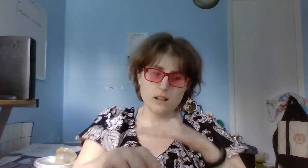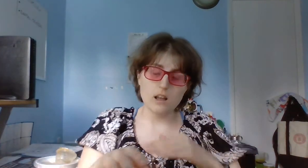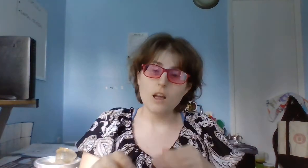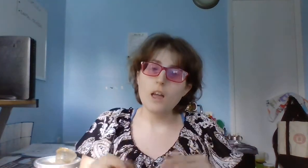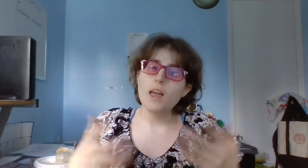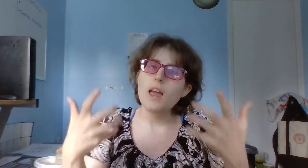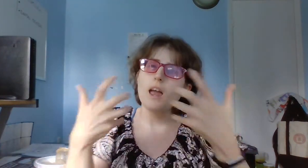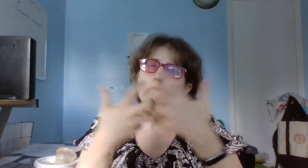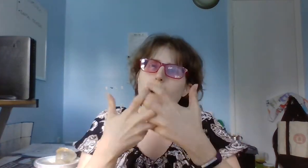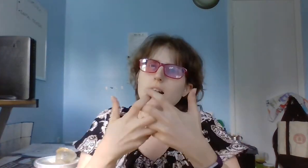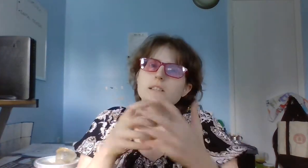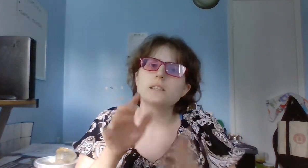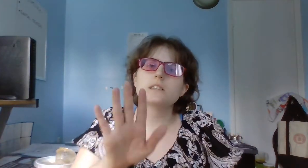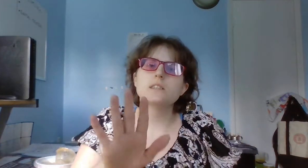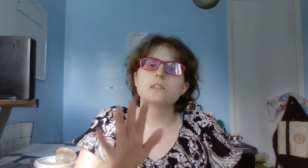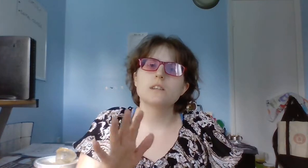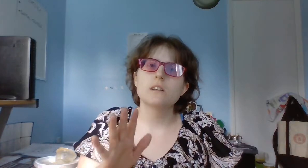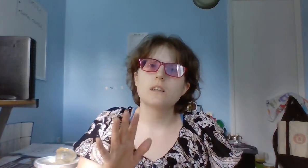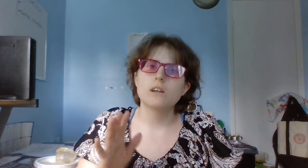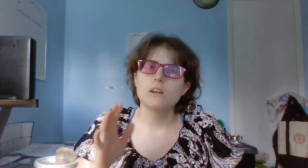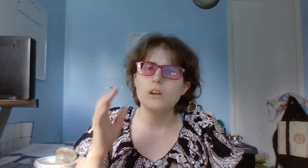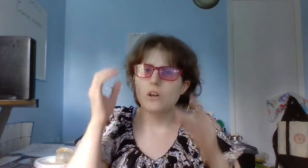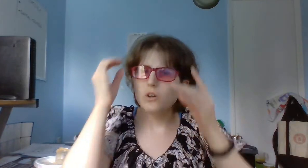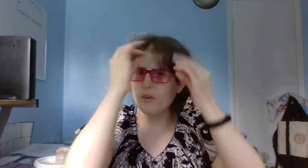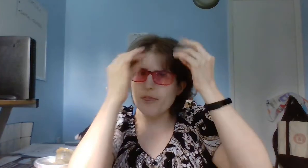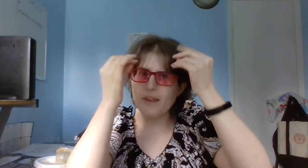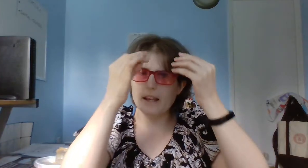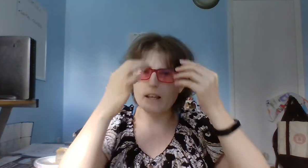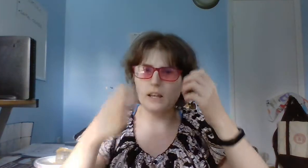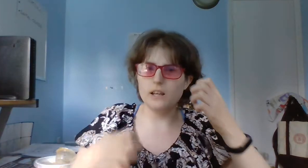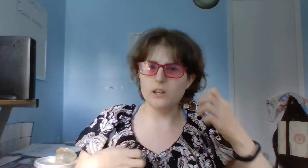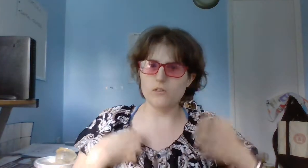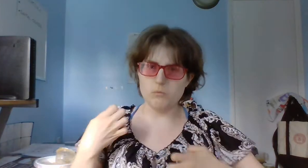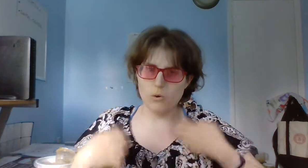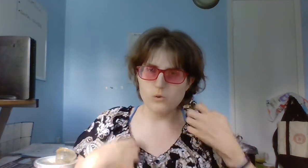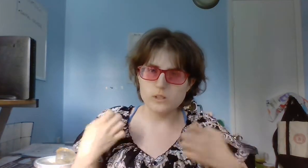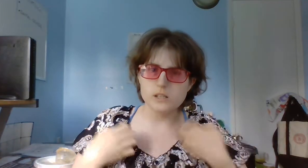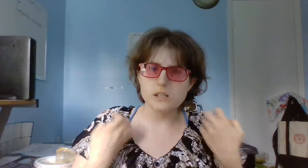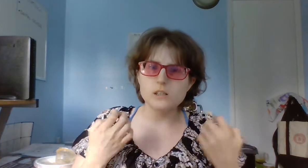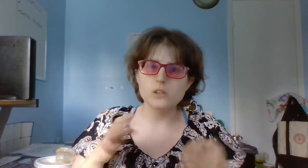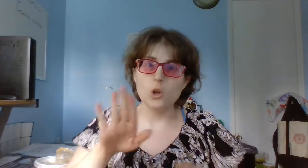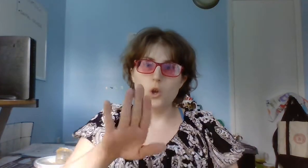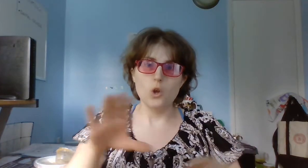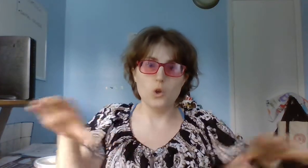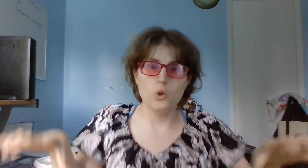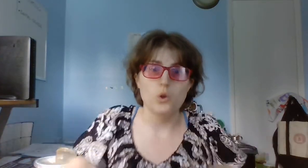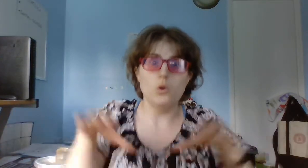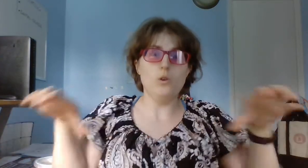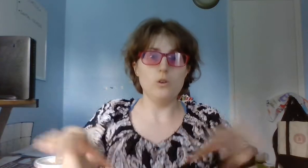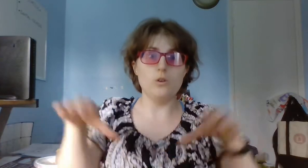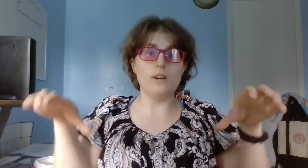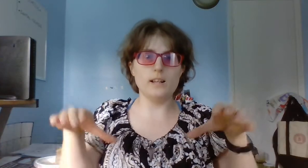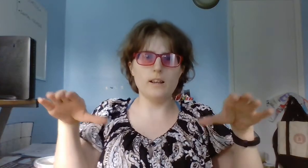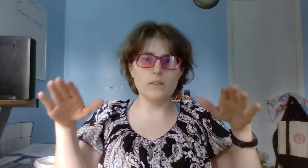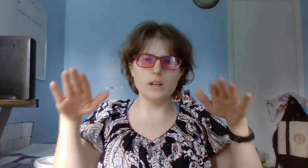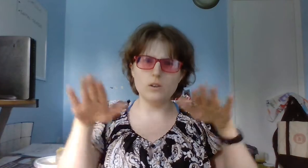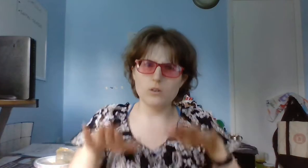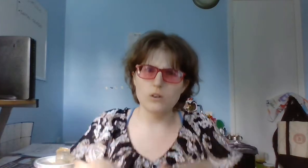It matches your thinking, your emotions, your activity, your